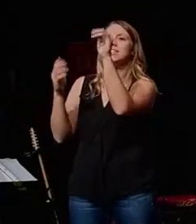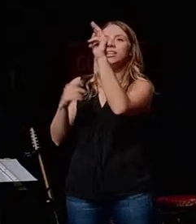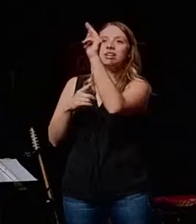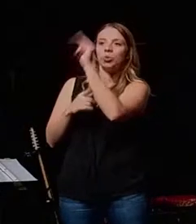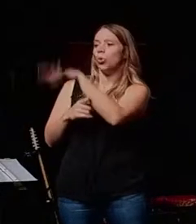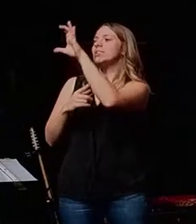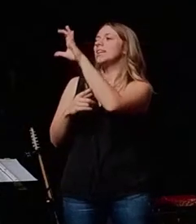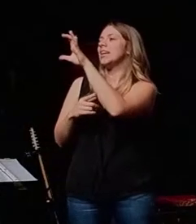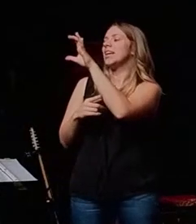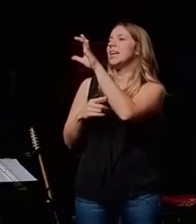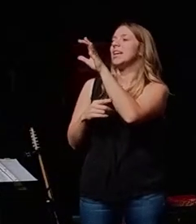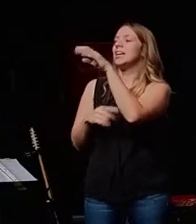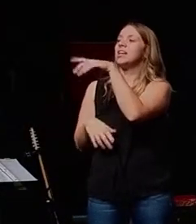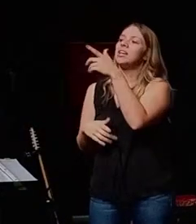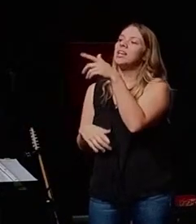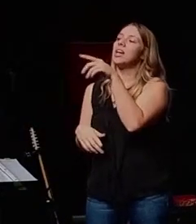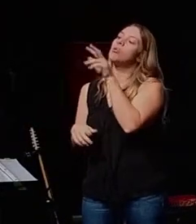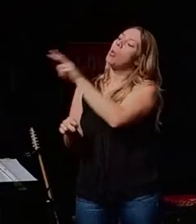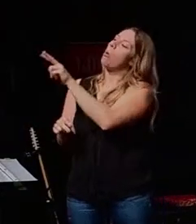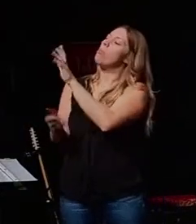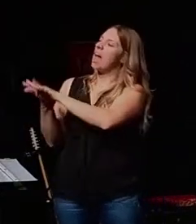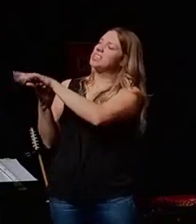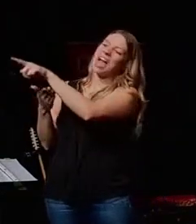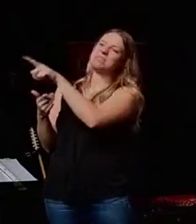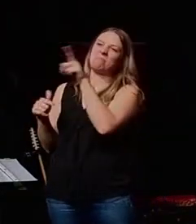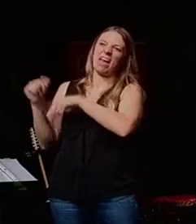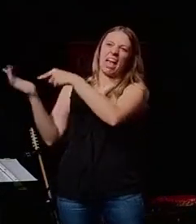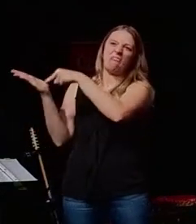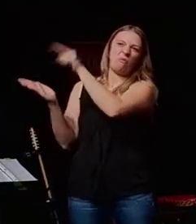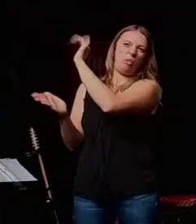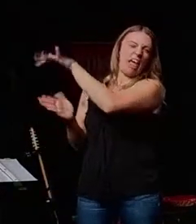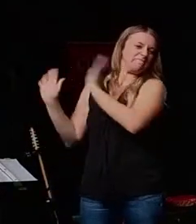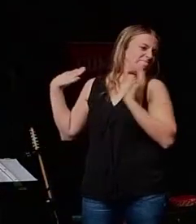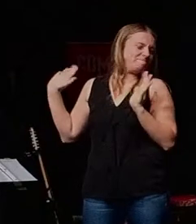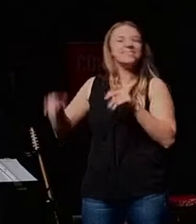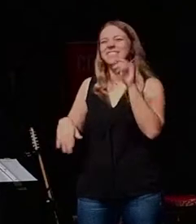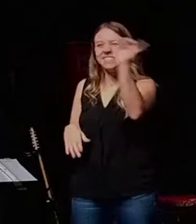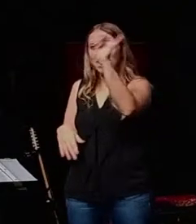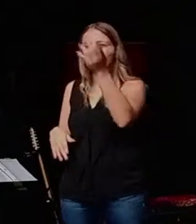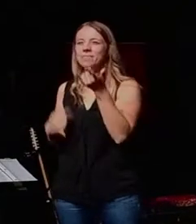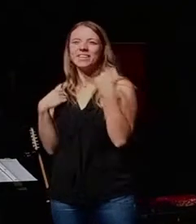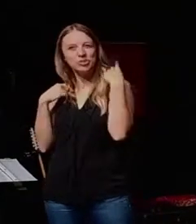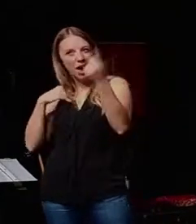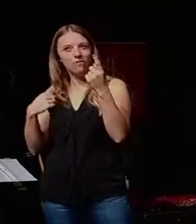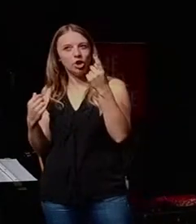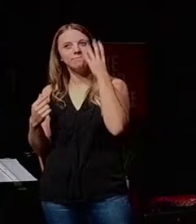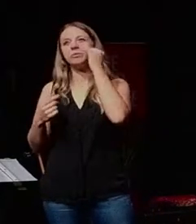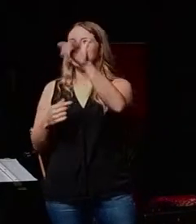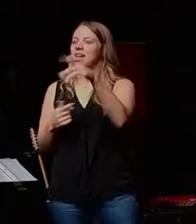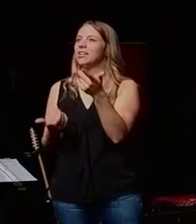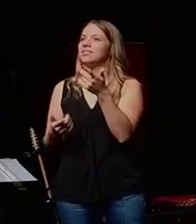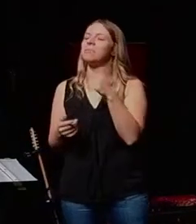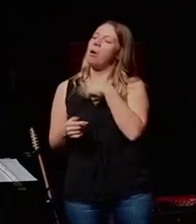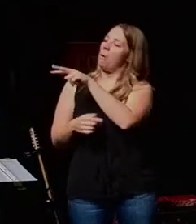and you walk by the window and you go, yeah, that would be nice, but that's never going to happen. That's, you know what saying? Have you ever felt that? Have you felt